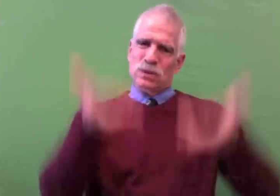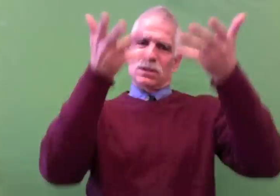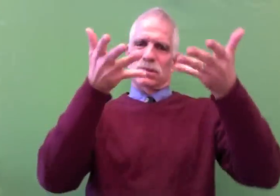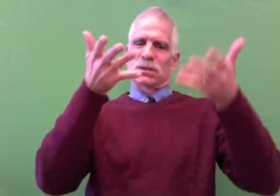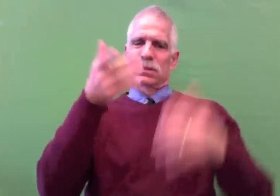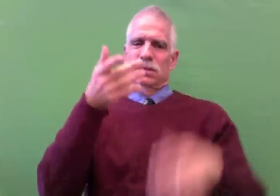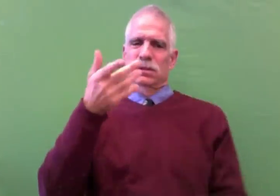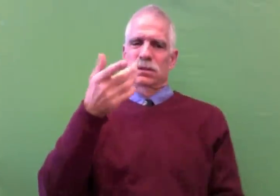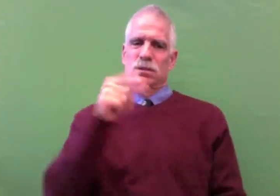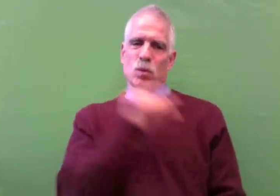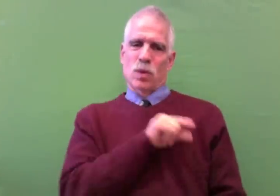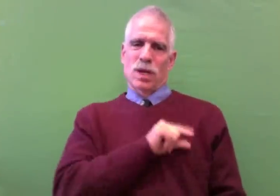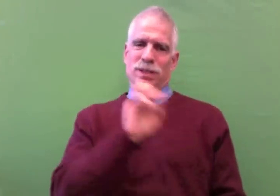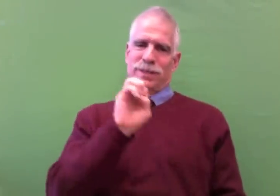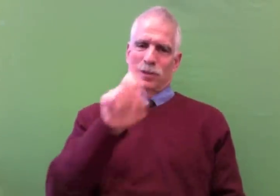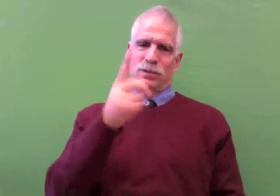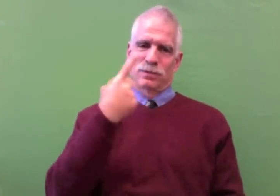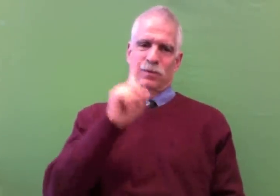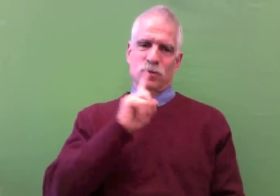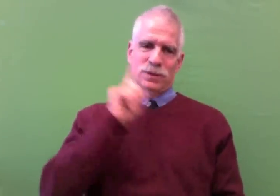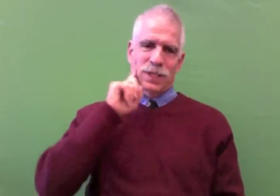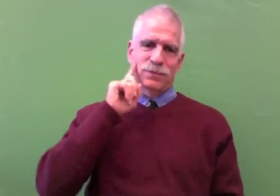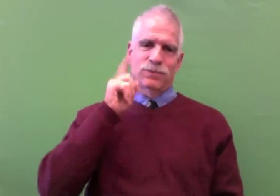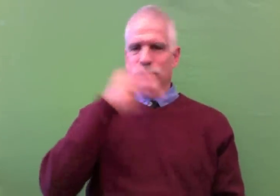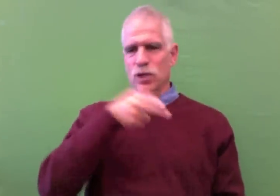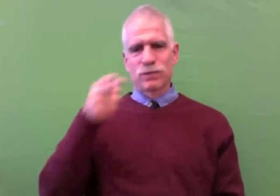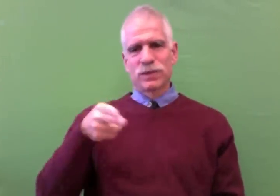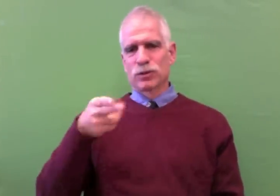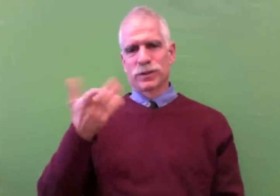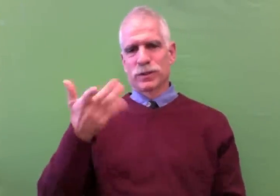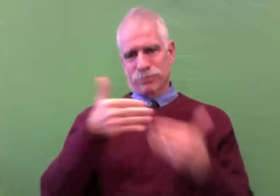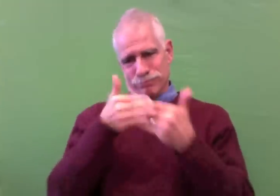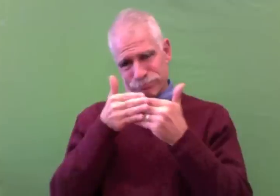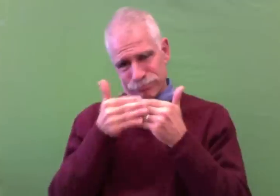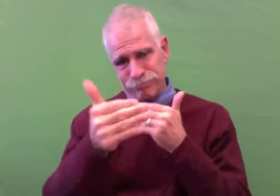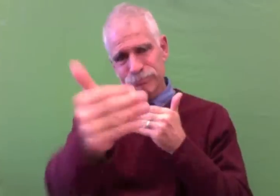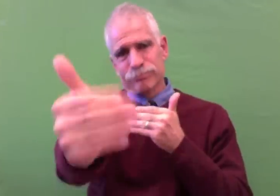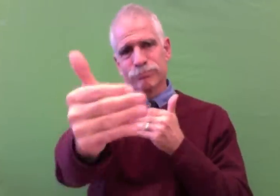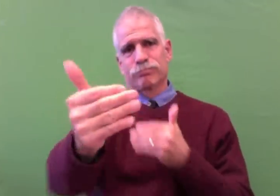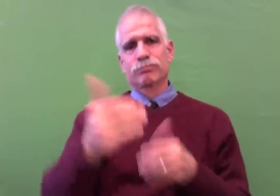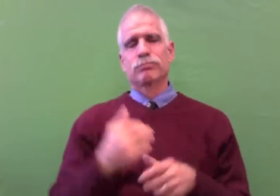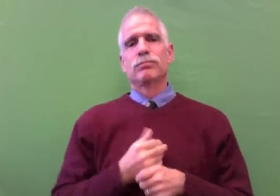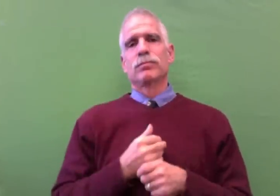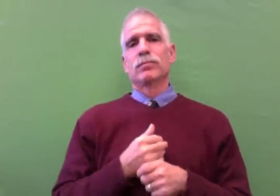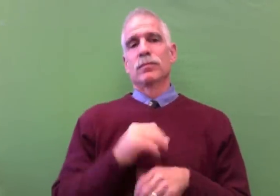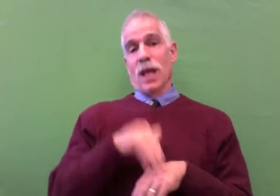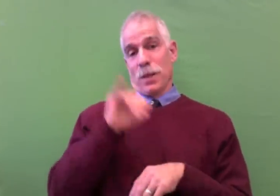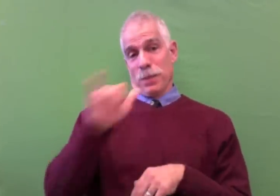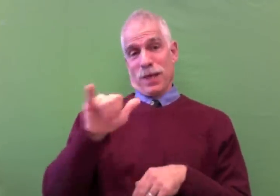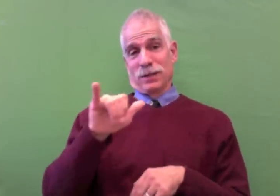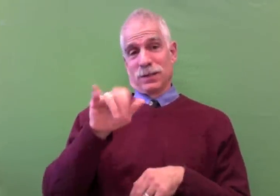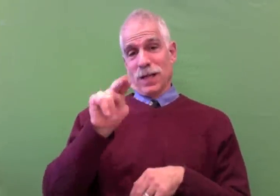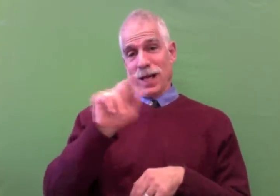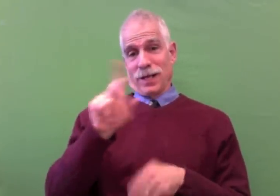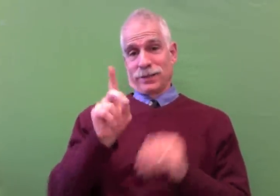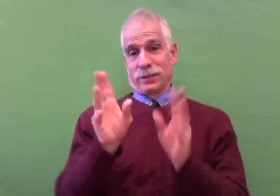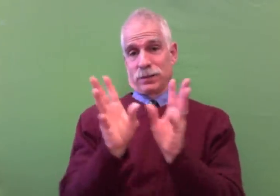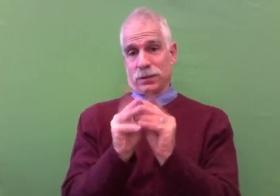There was an evident display of support for our desire to raise the bar in deaf children's